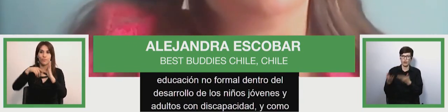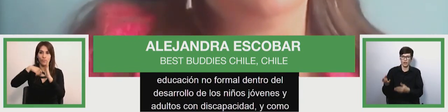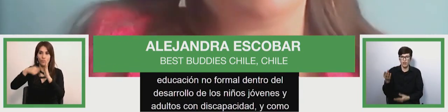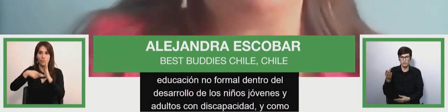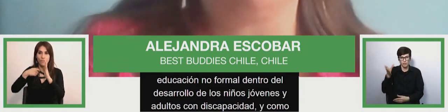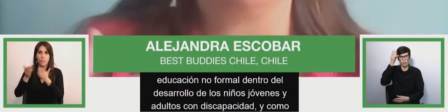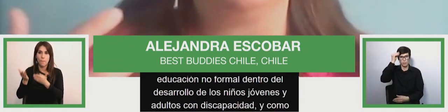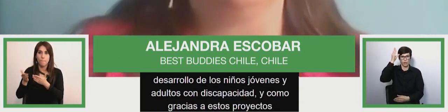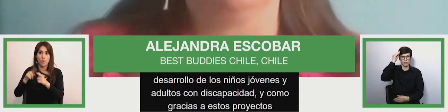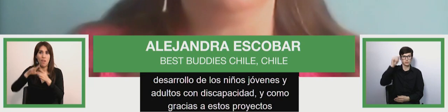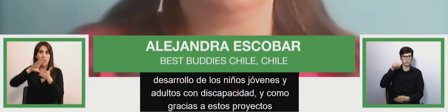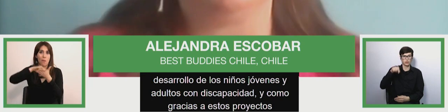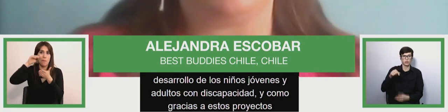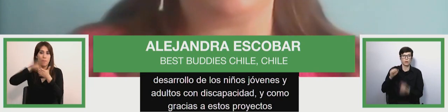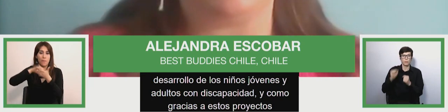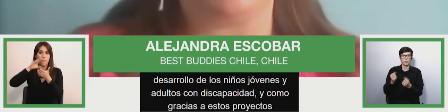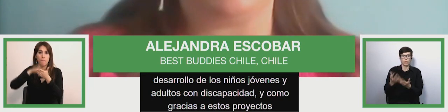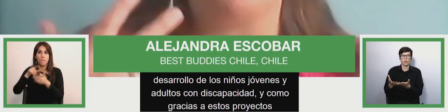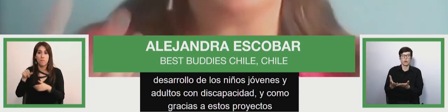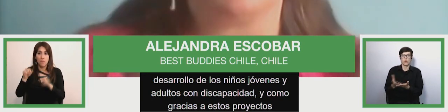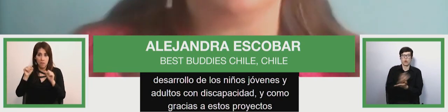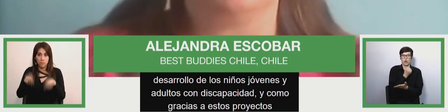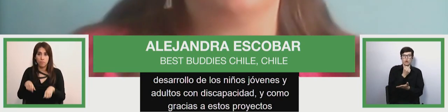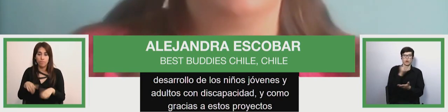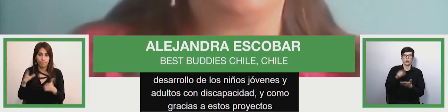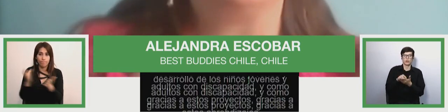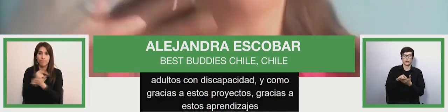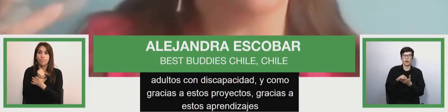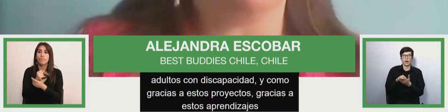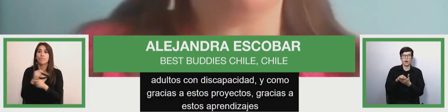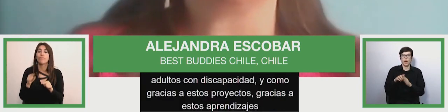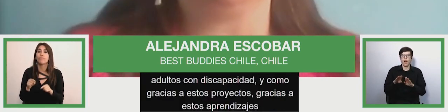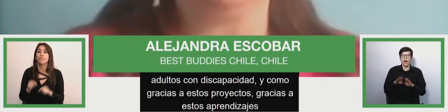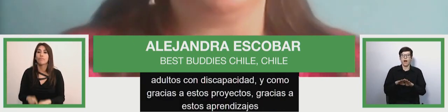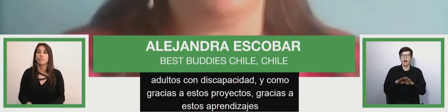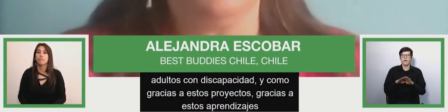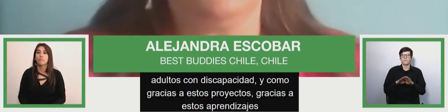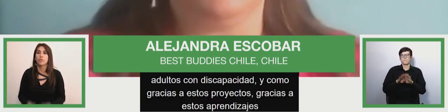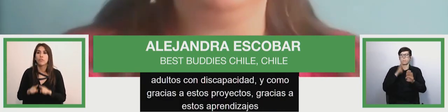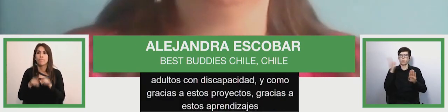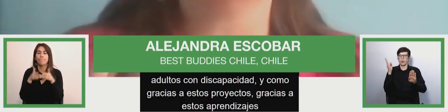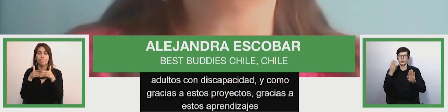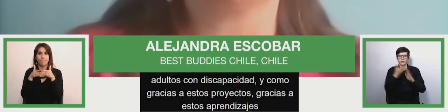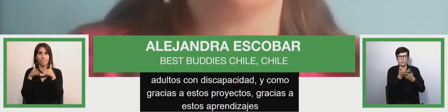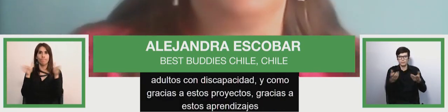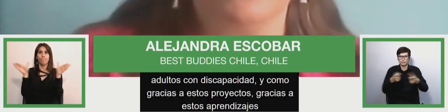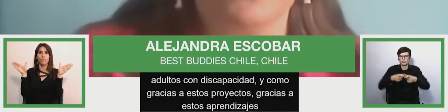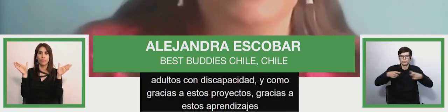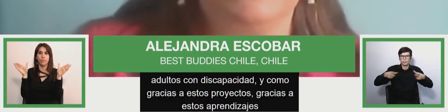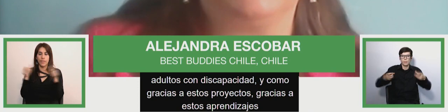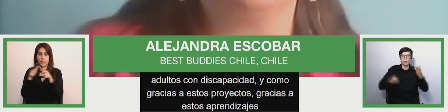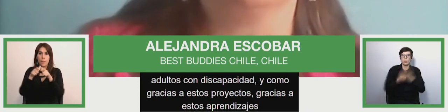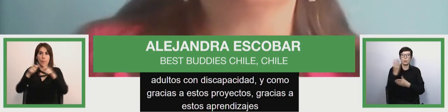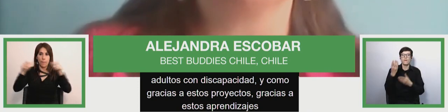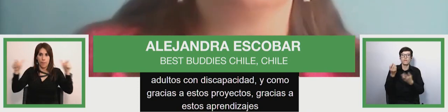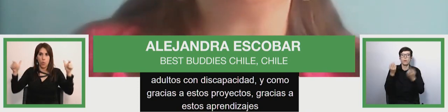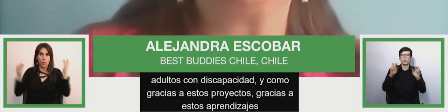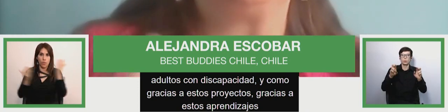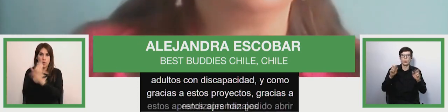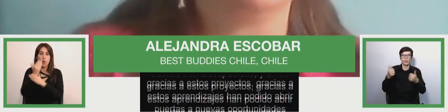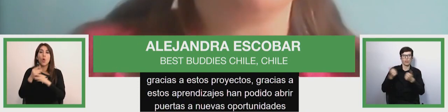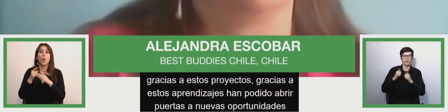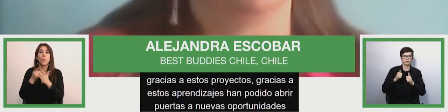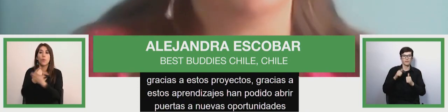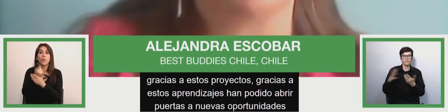of the non-formal education is within the development of young and old. And how, to these projects,